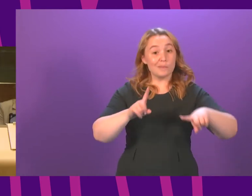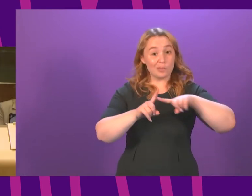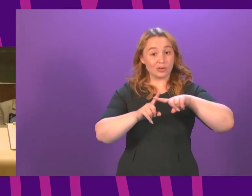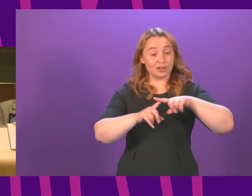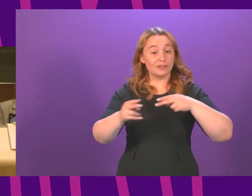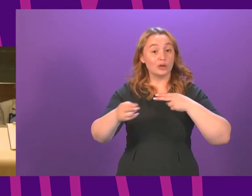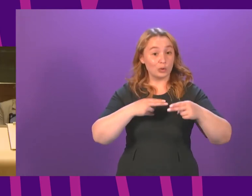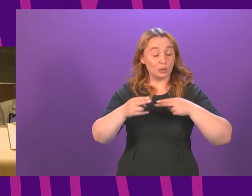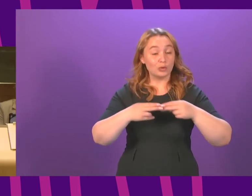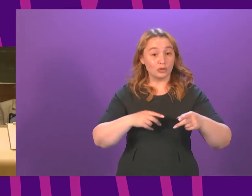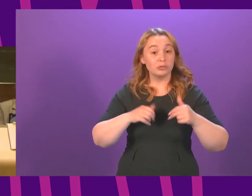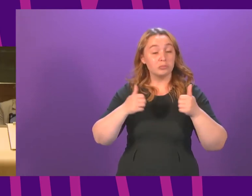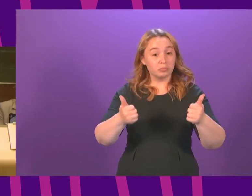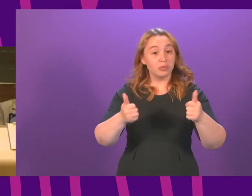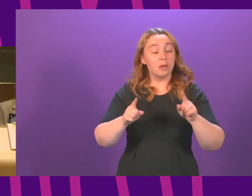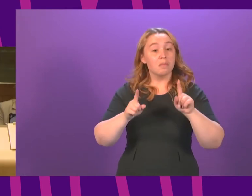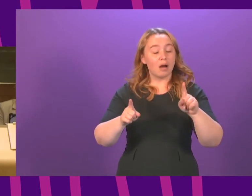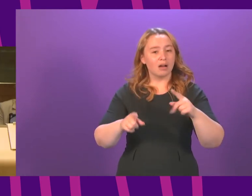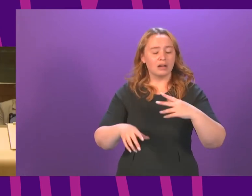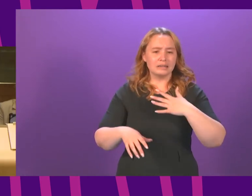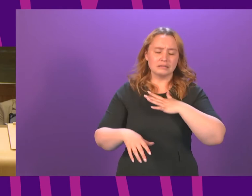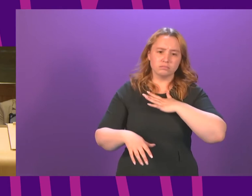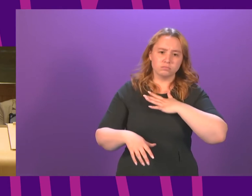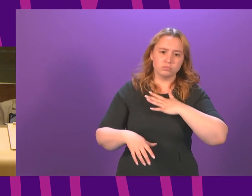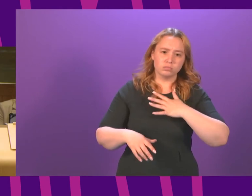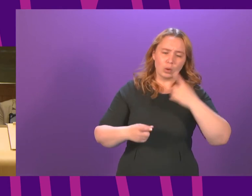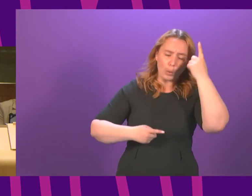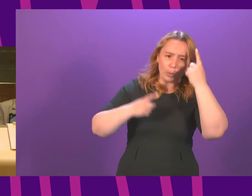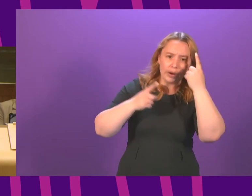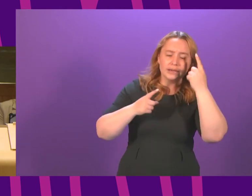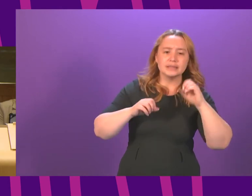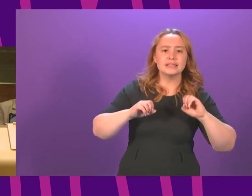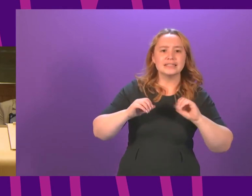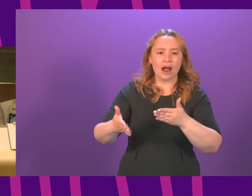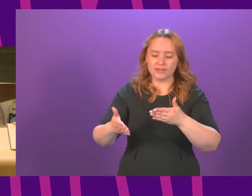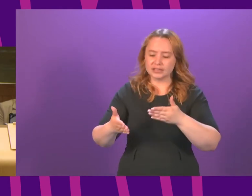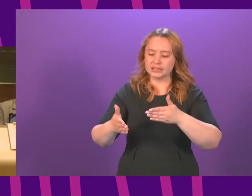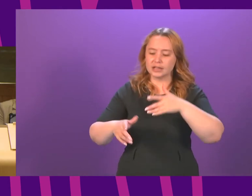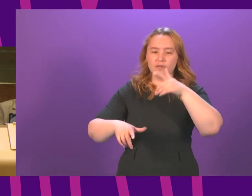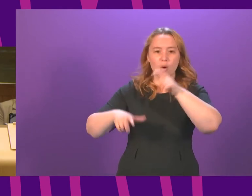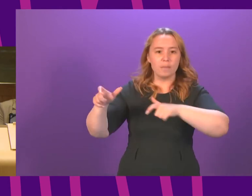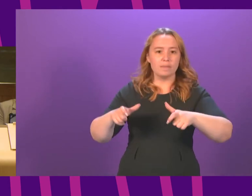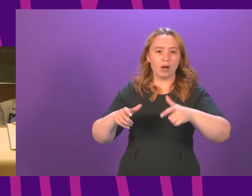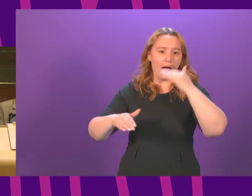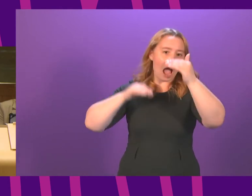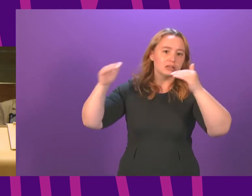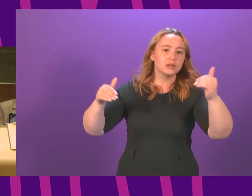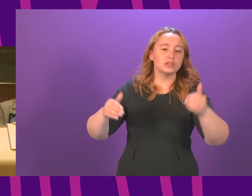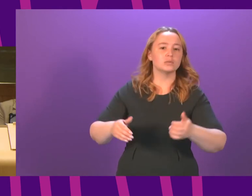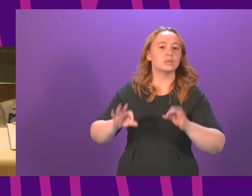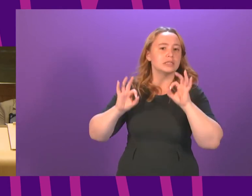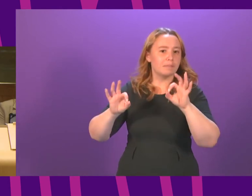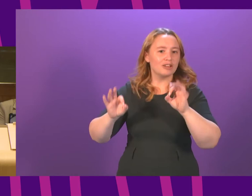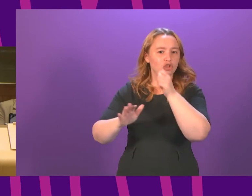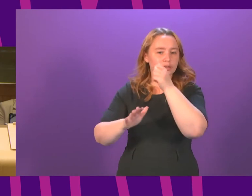am concerned deeply concerned about the lack of services for adults with special needs after a year it has certainly